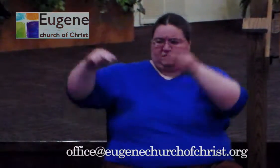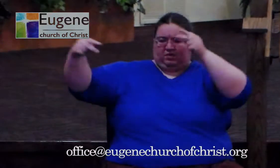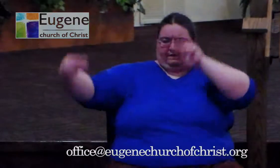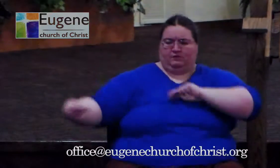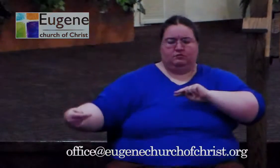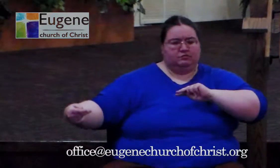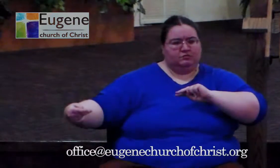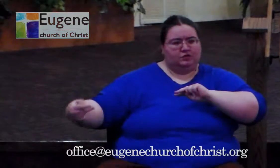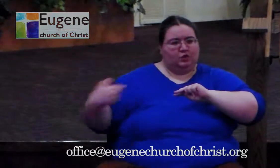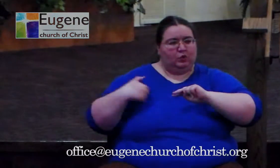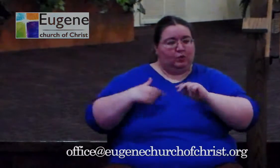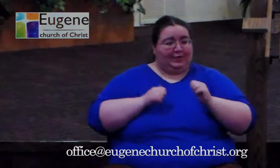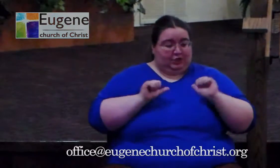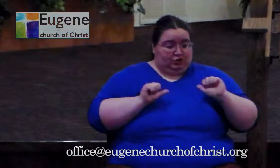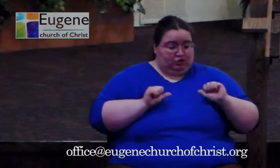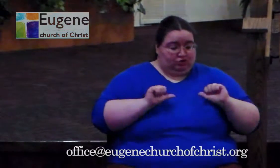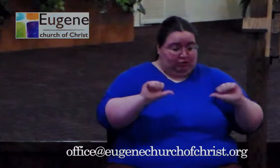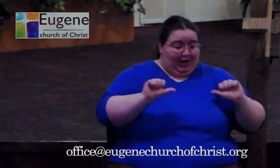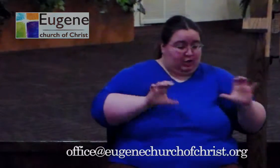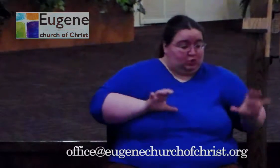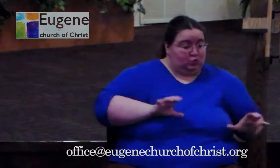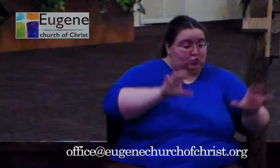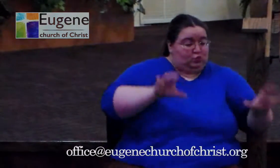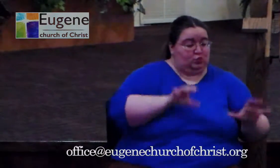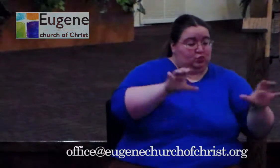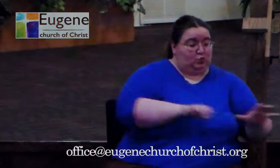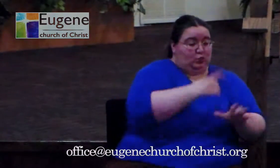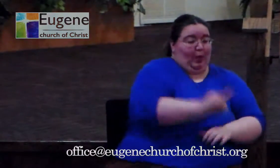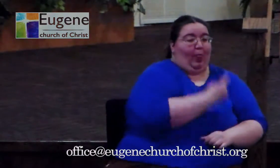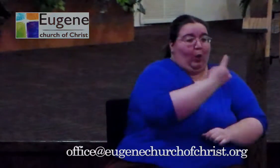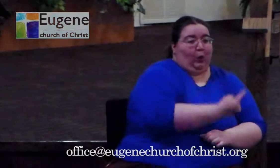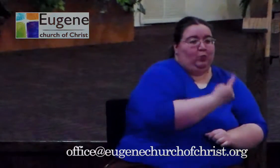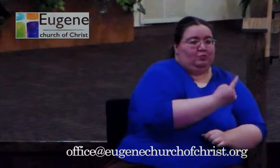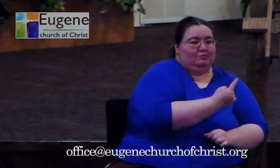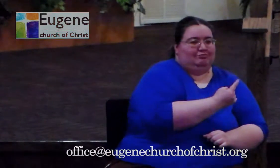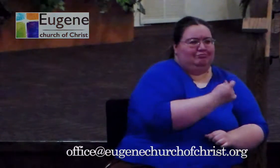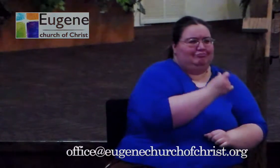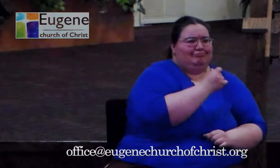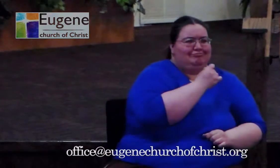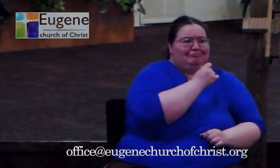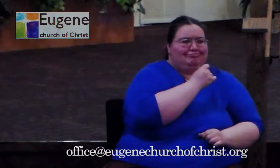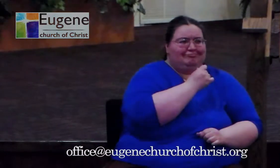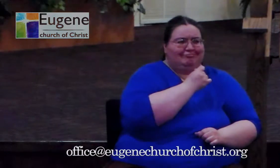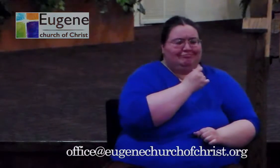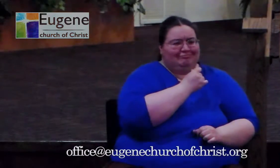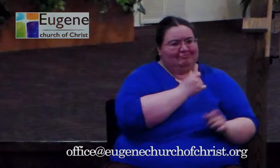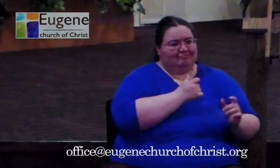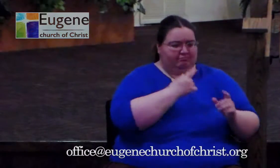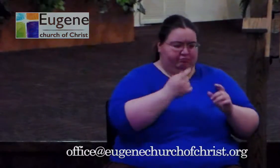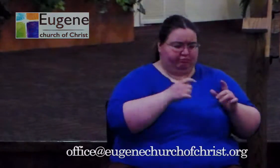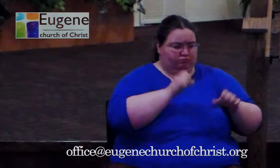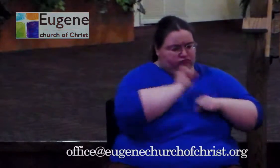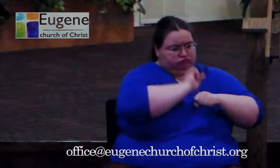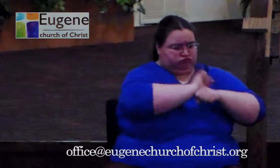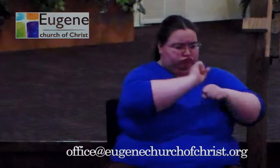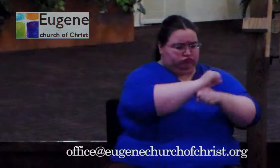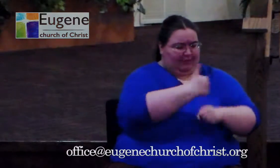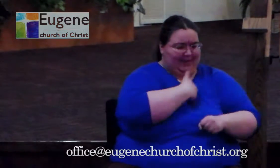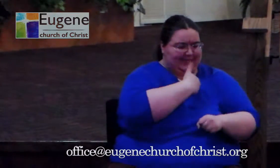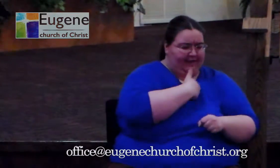do things alone instead of using that alone time as time with the Father. We try to accomplish everything by ourselves. Or if we're not doing it by ourselves when